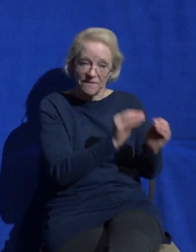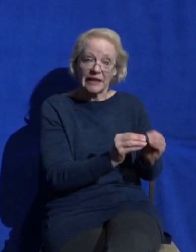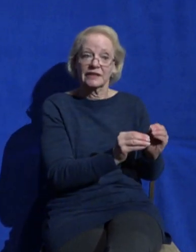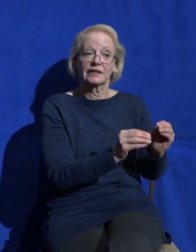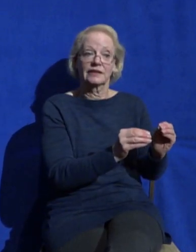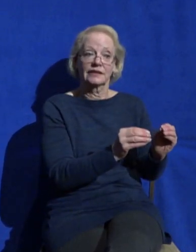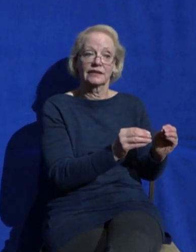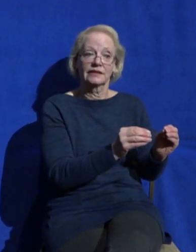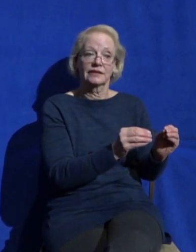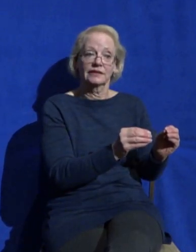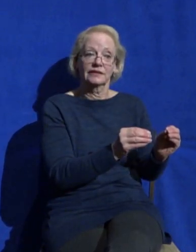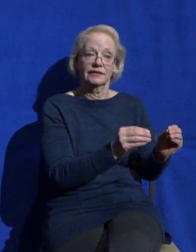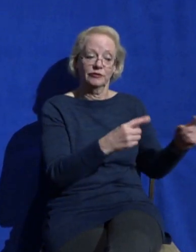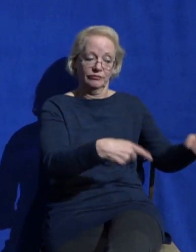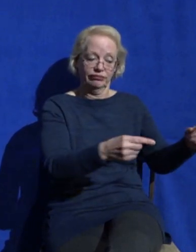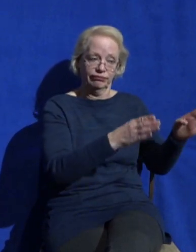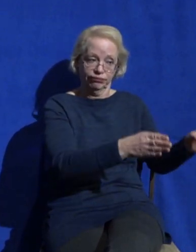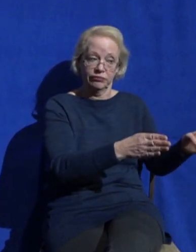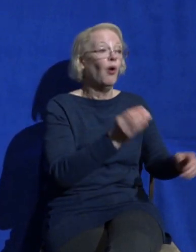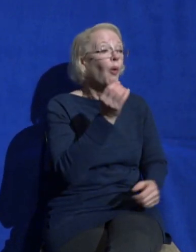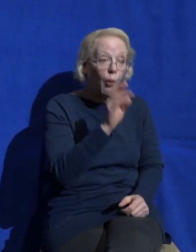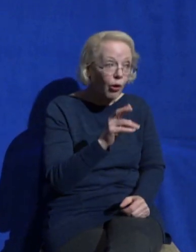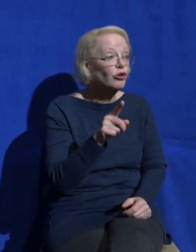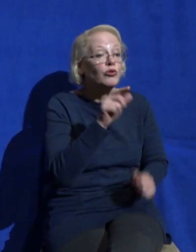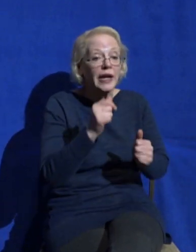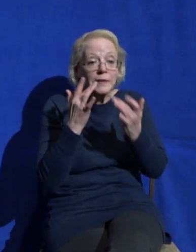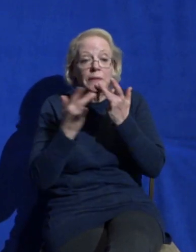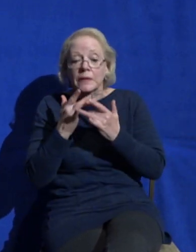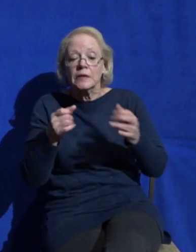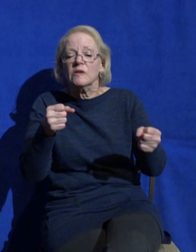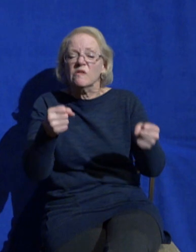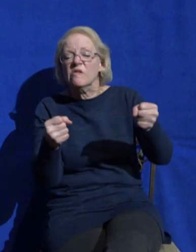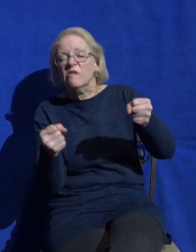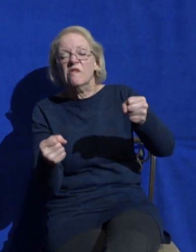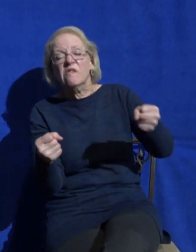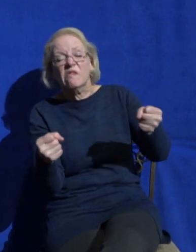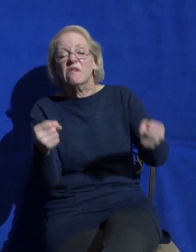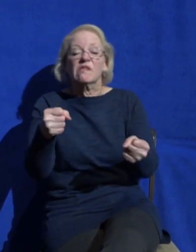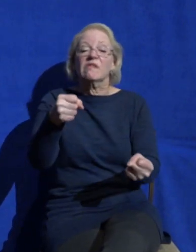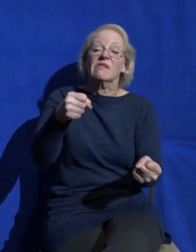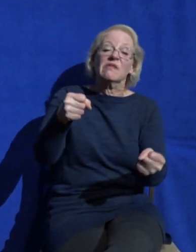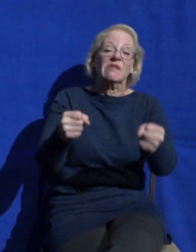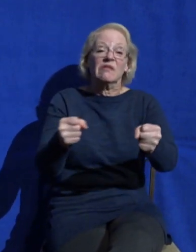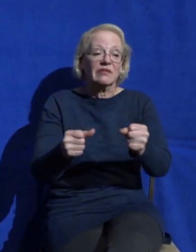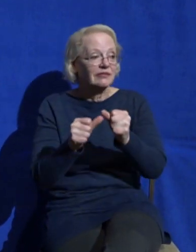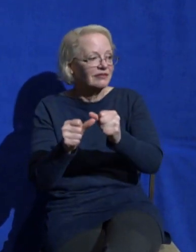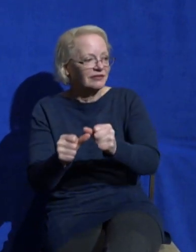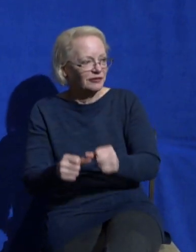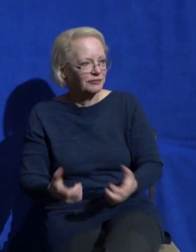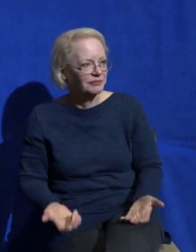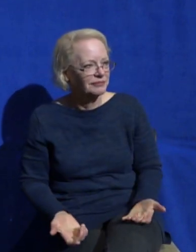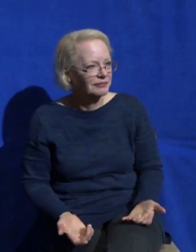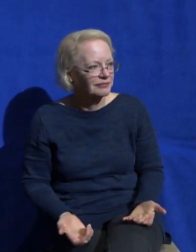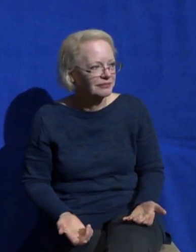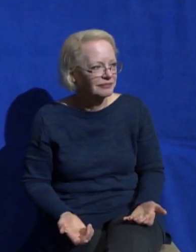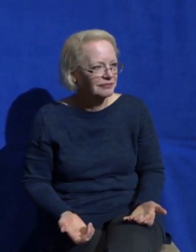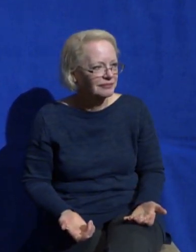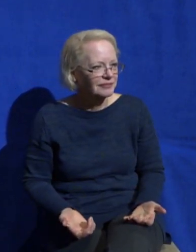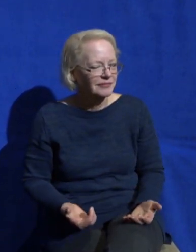it and just drive with a crooked steering wheel like I get in your car why are you driving like this you supposed to be a 10 and 2 why are you here